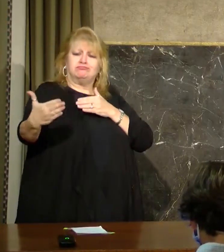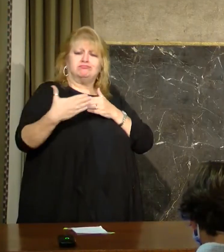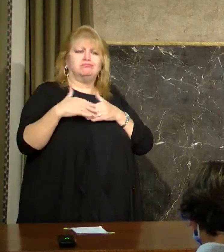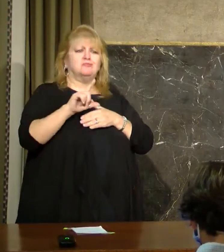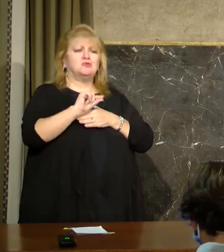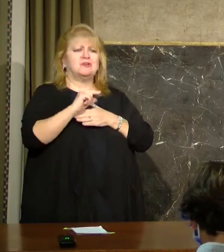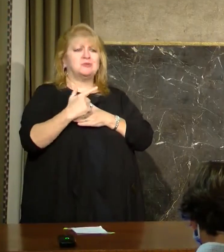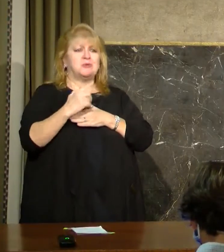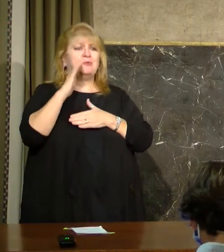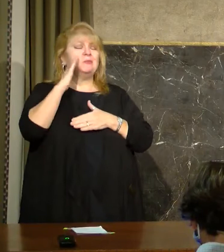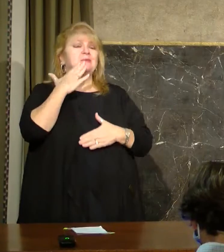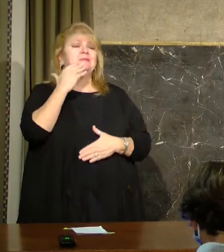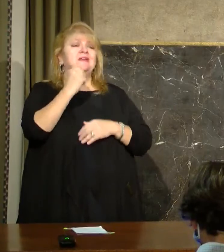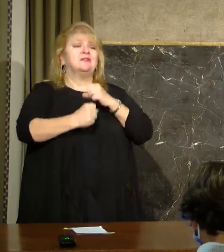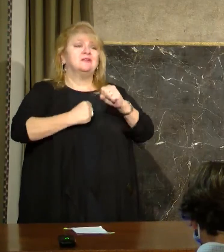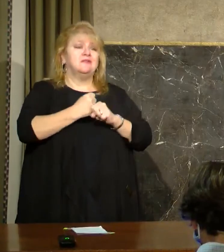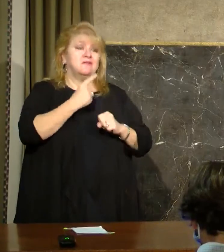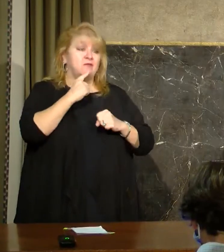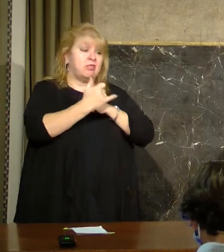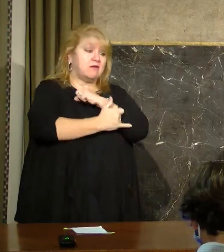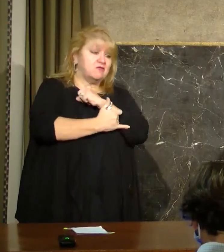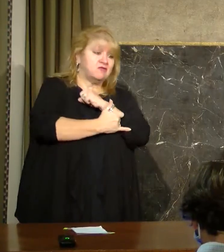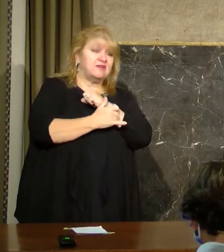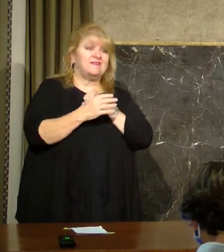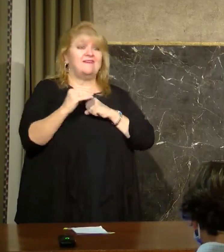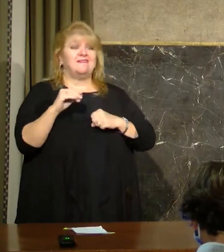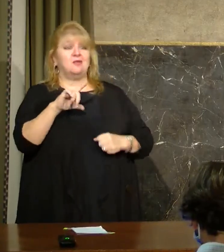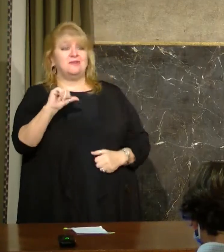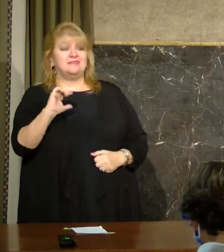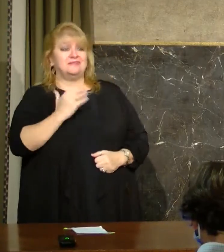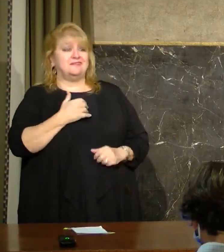year for our country and for our state.